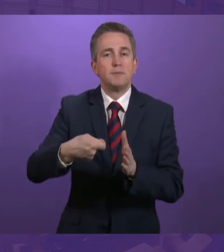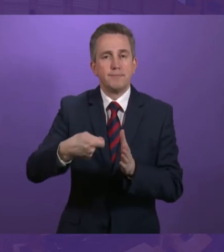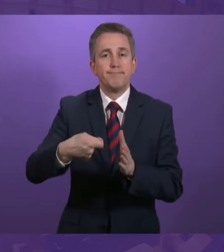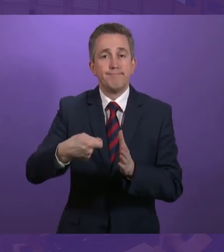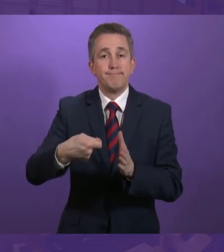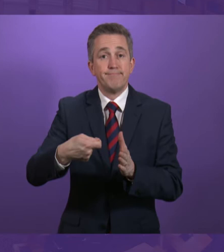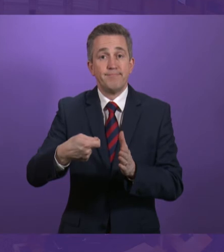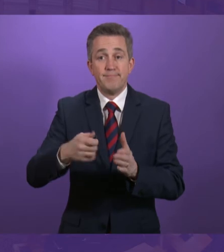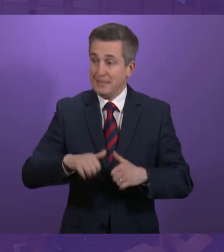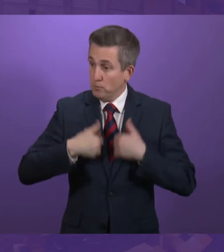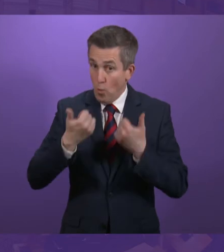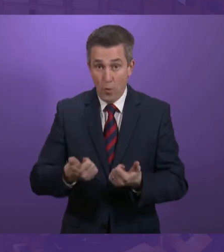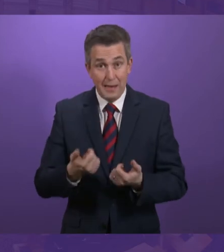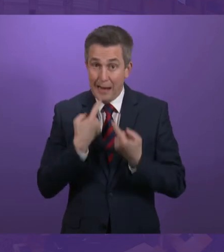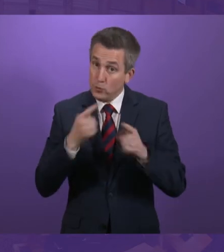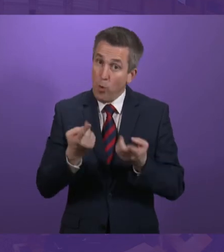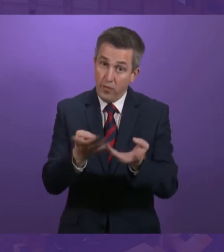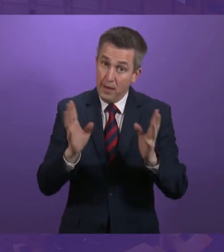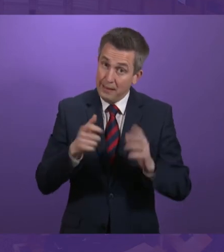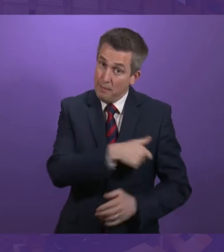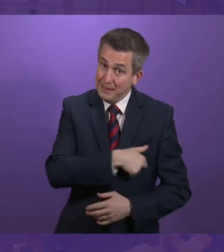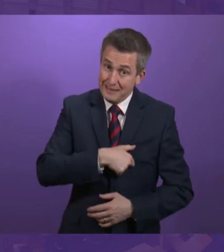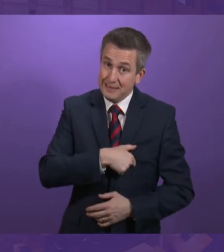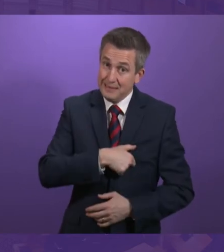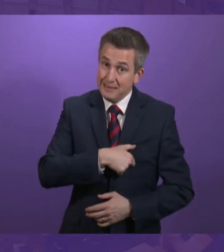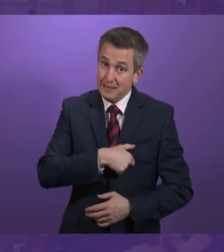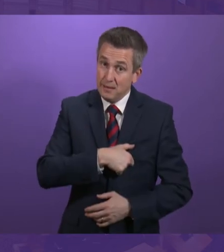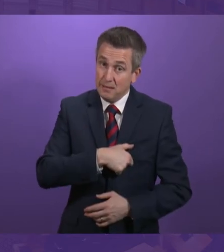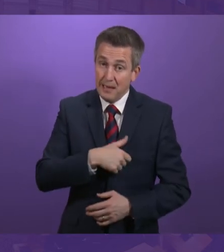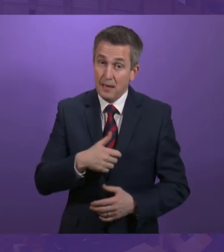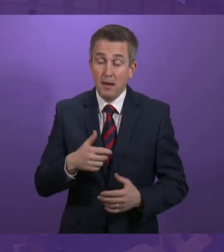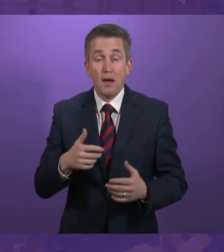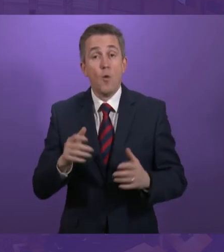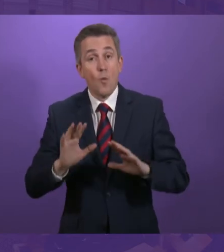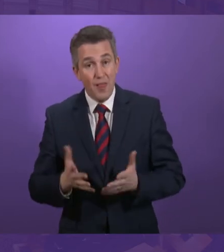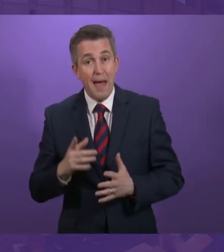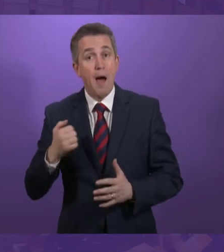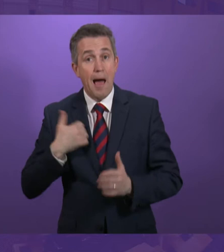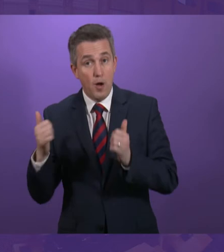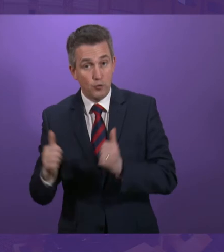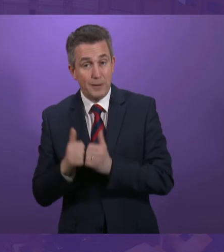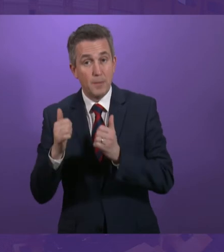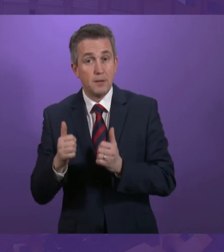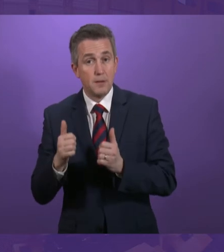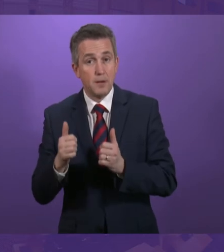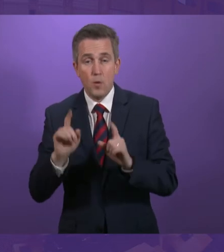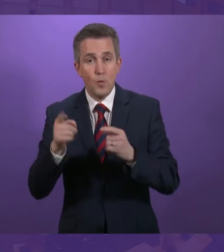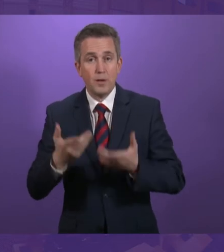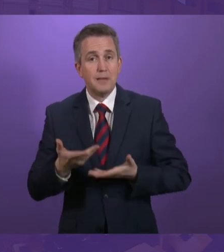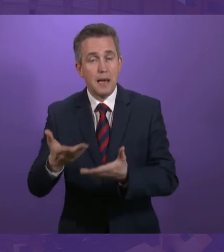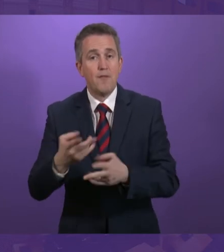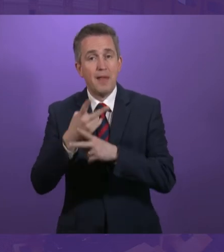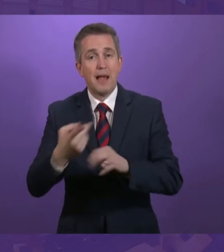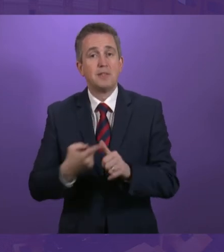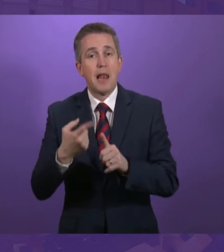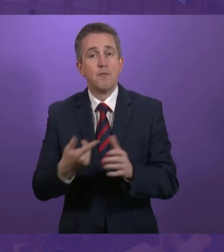to committee members, and I'll say again, if we didn't do that agency agreement, we would not have been delivering the carers' allowance supplement.